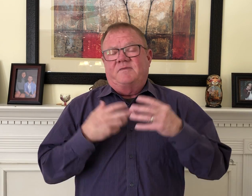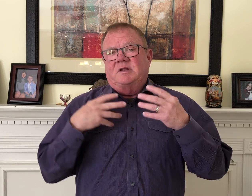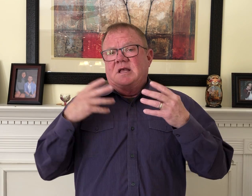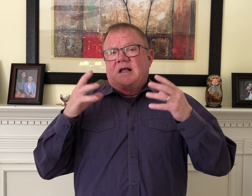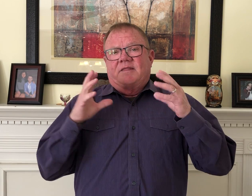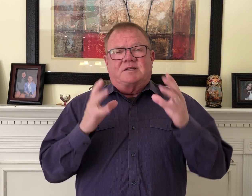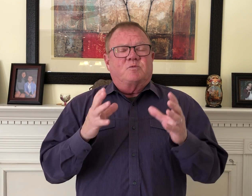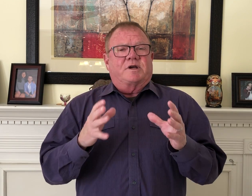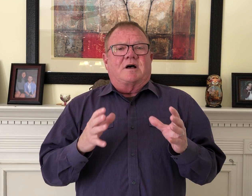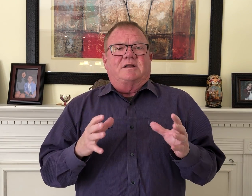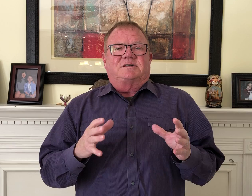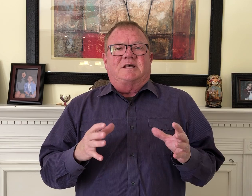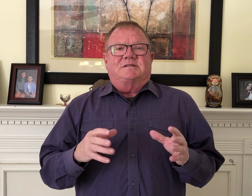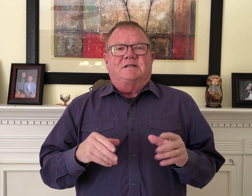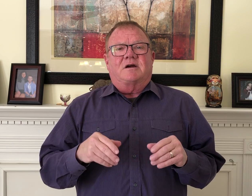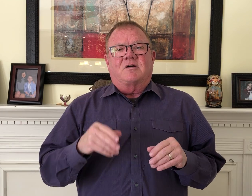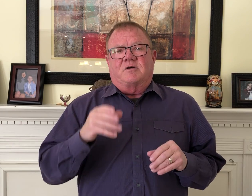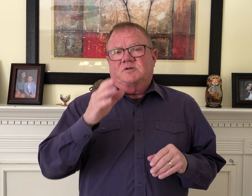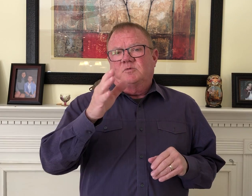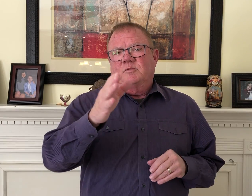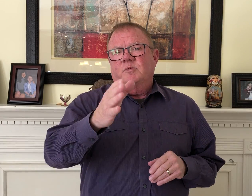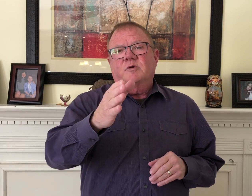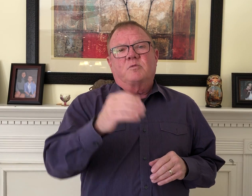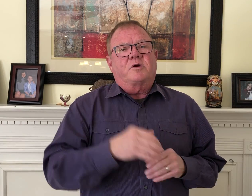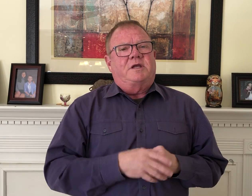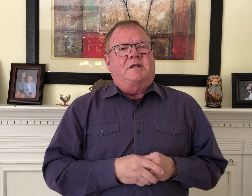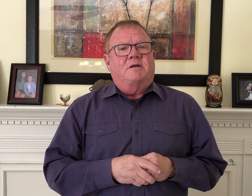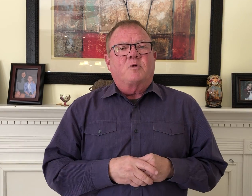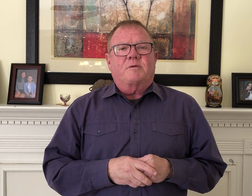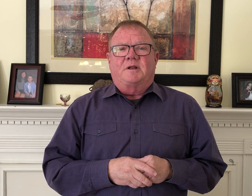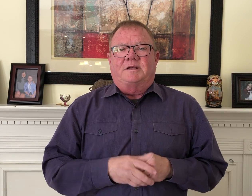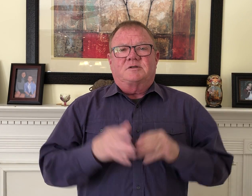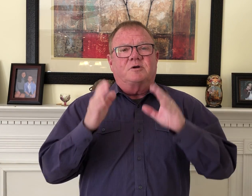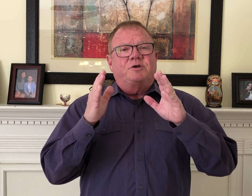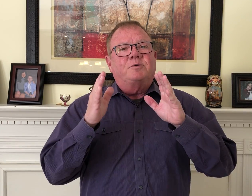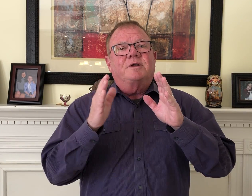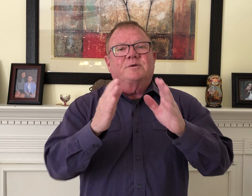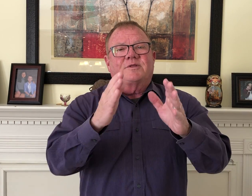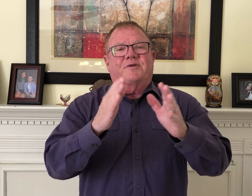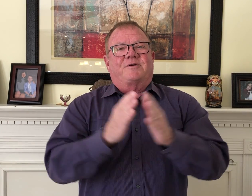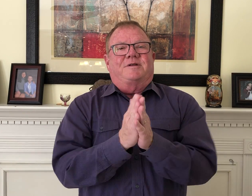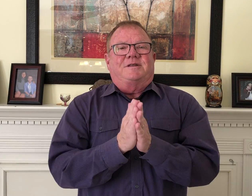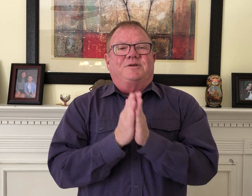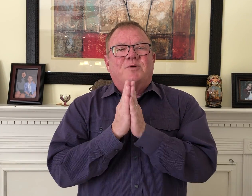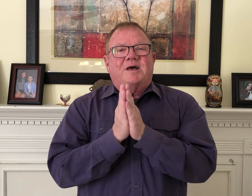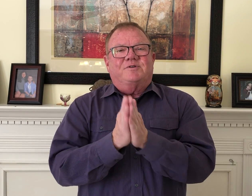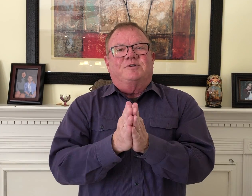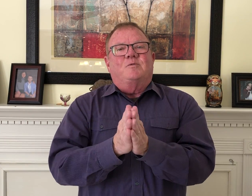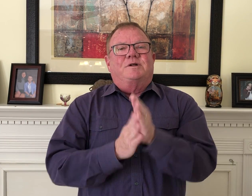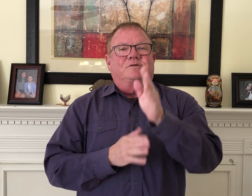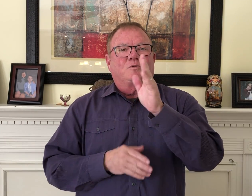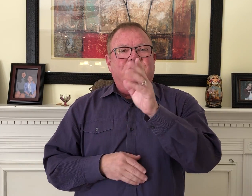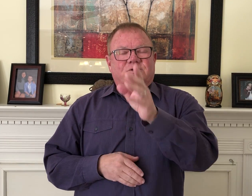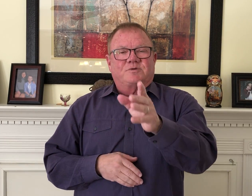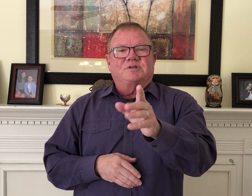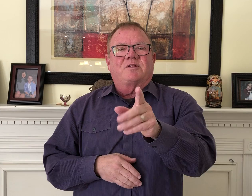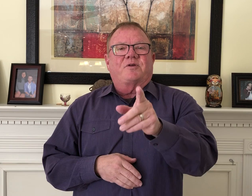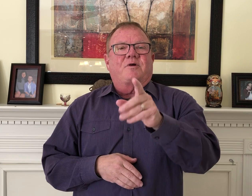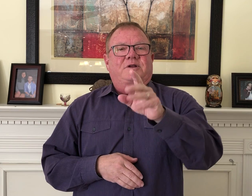even that's where God is testing our hearts when we're working in a workplace. Are you under authority? Do you have goodwill towards those in authority?